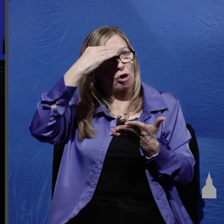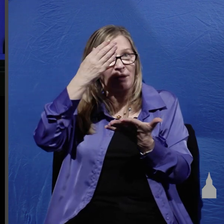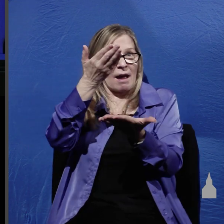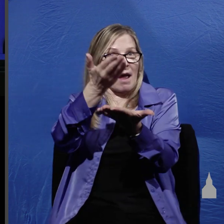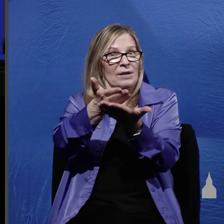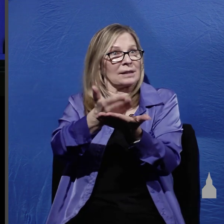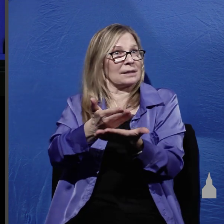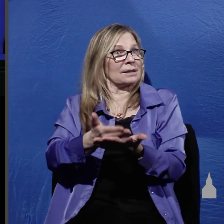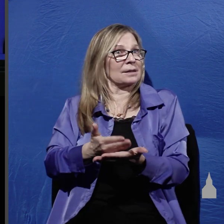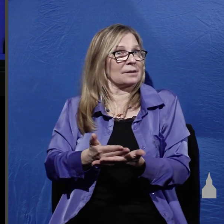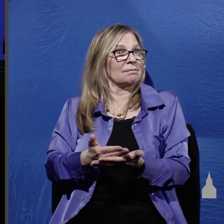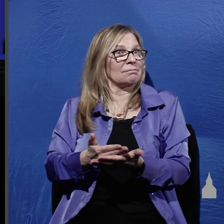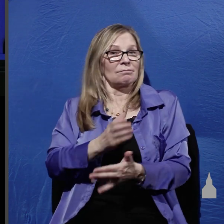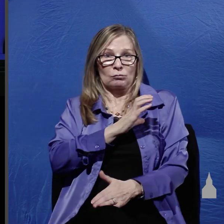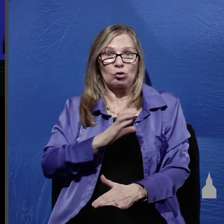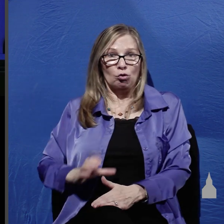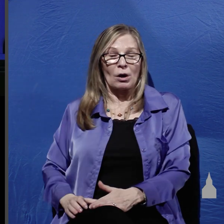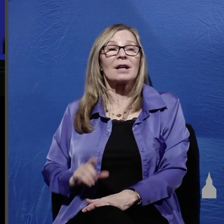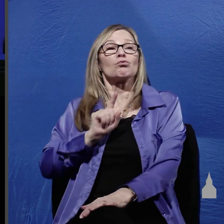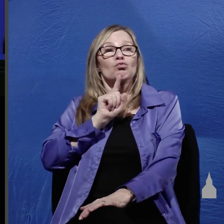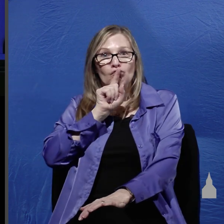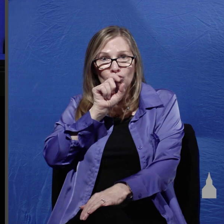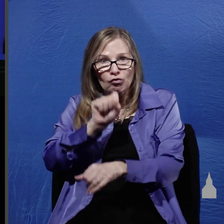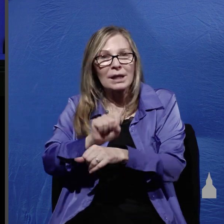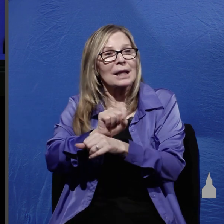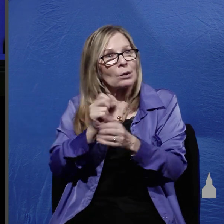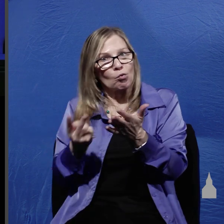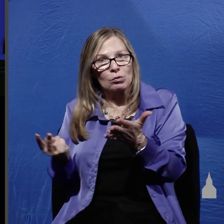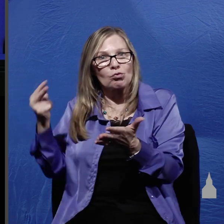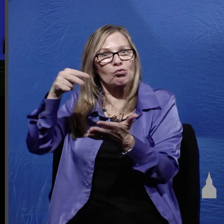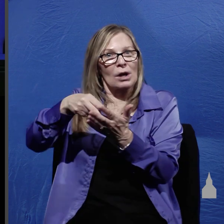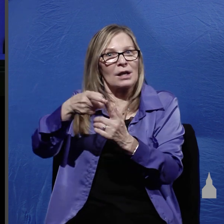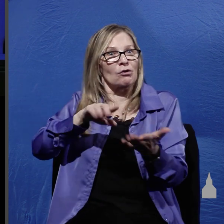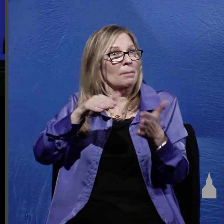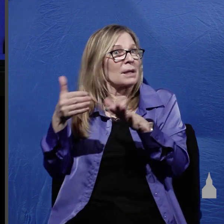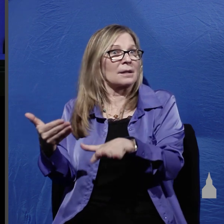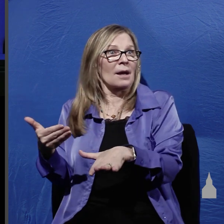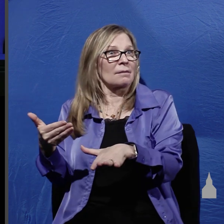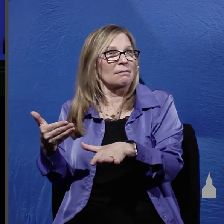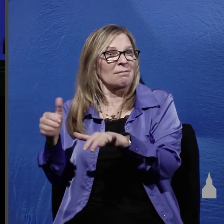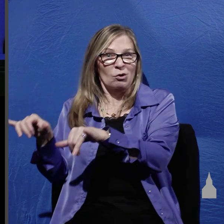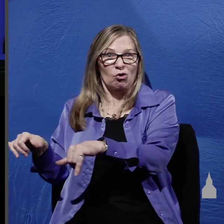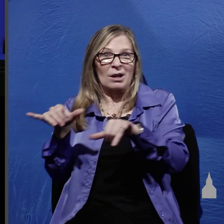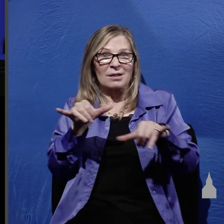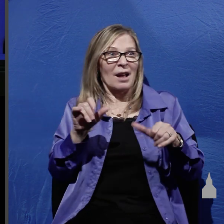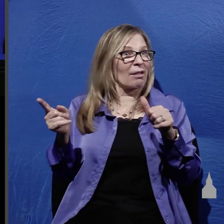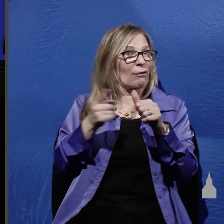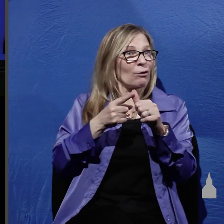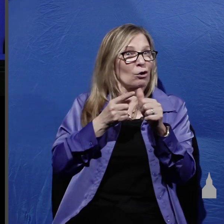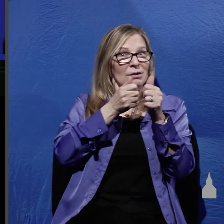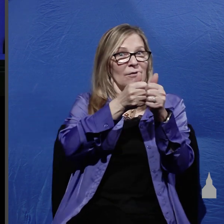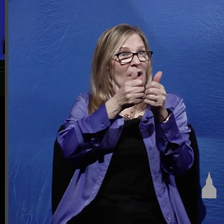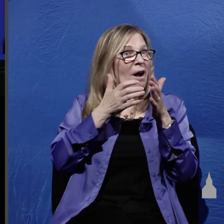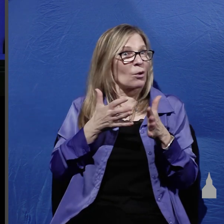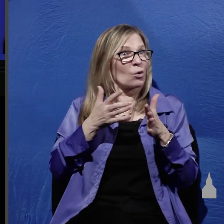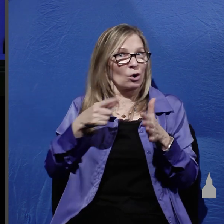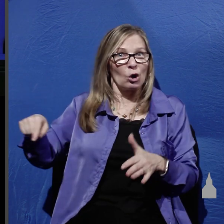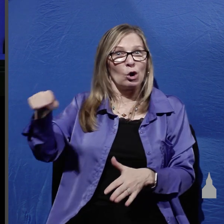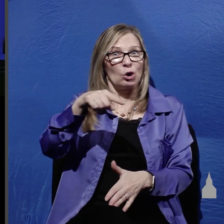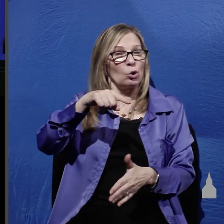that Christ really was raised from the dead so that like his first followers you can become convinced